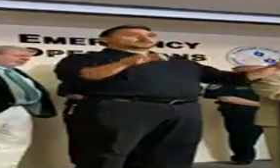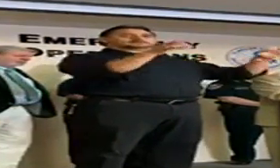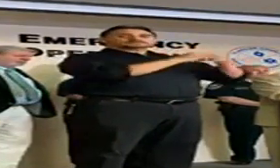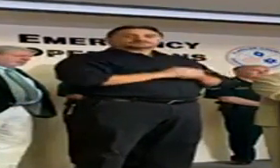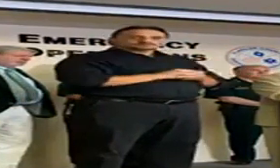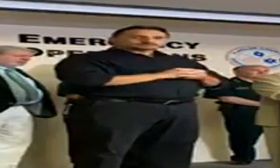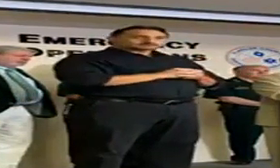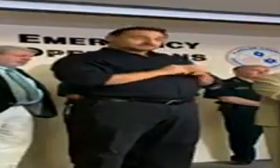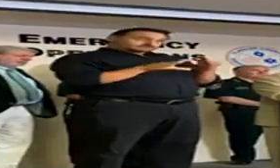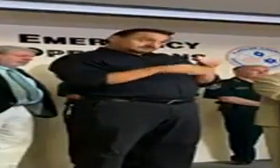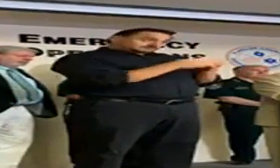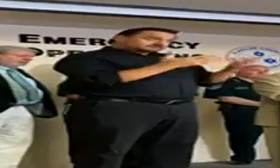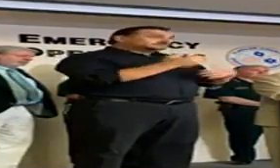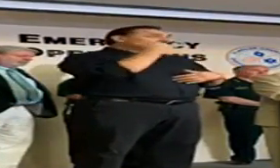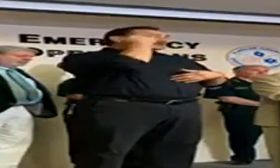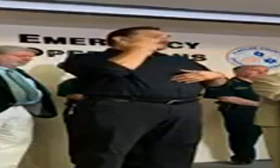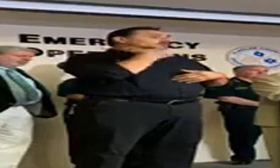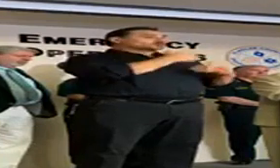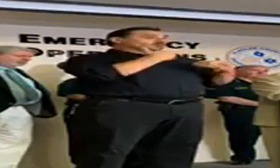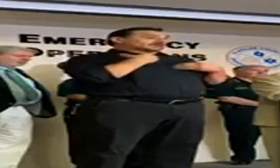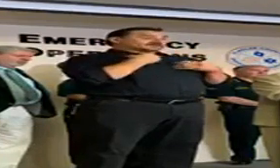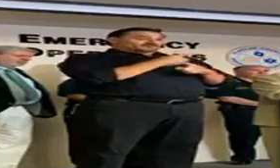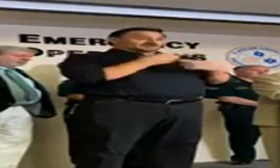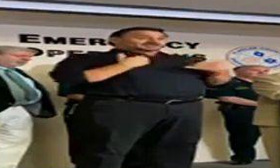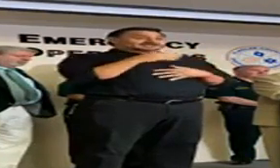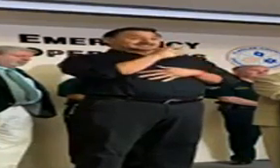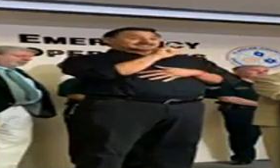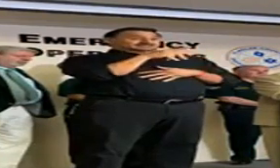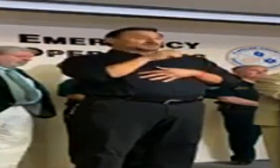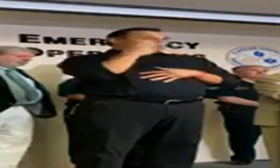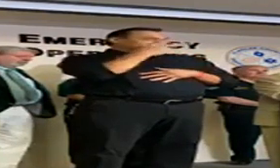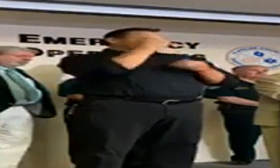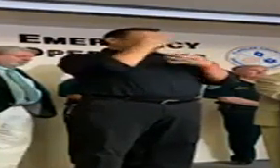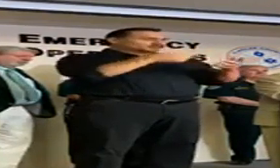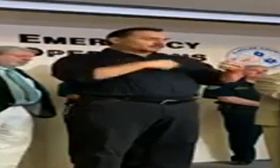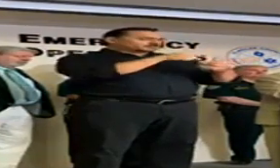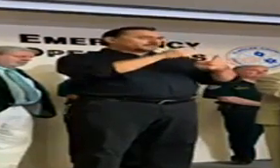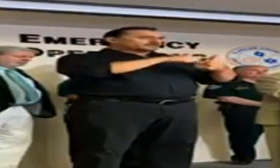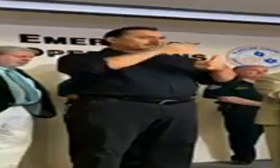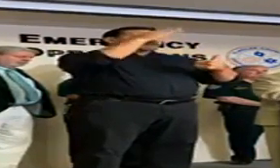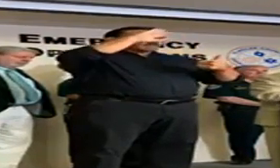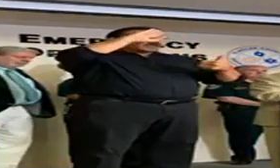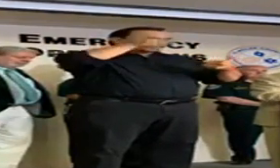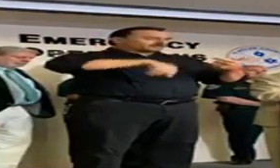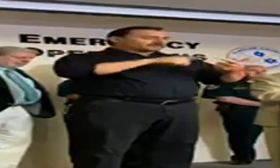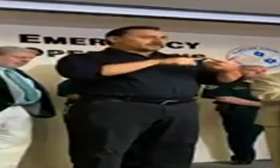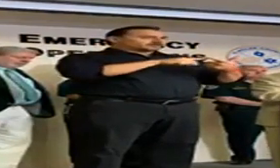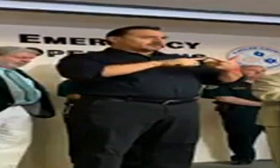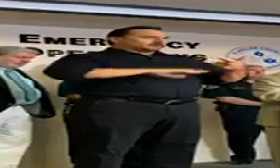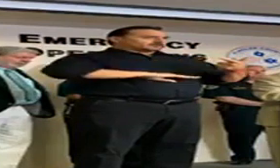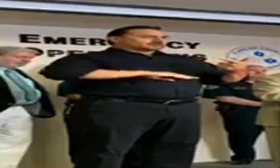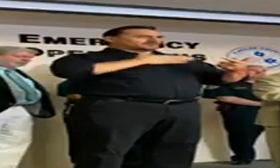Added to that is if you have the symptoms, right? You've seen it in the news, the fever, the lower respiratory,